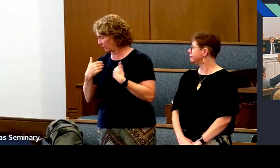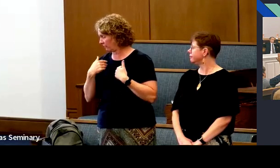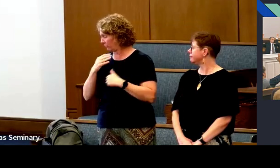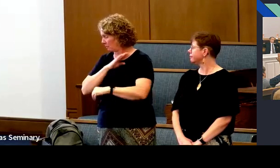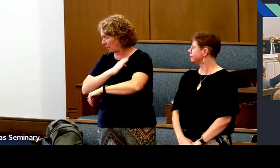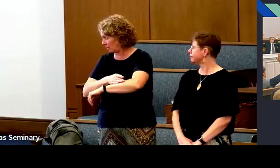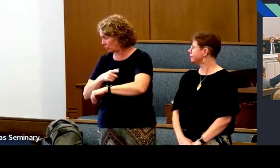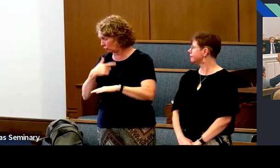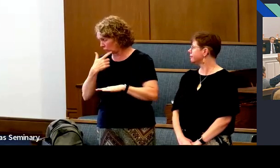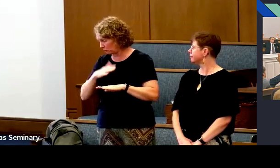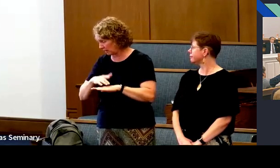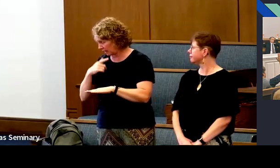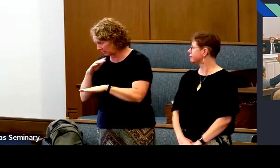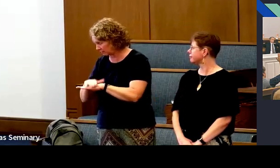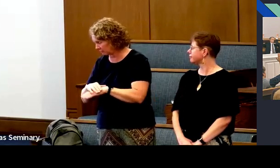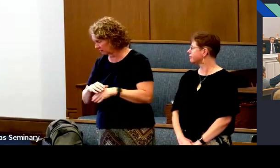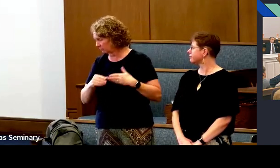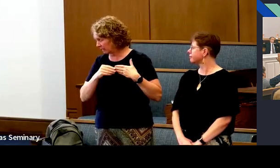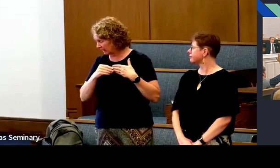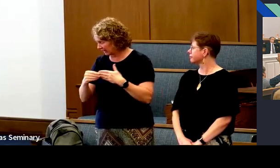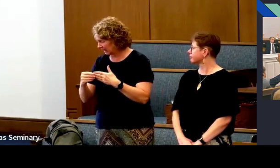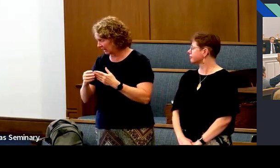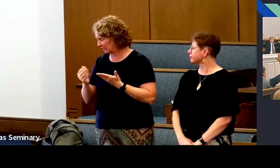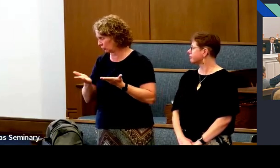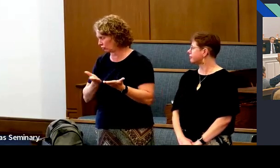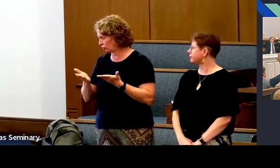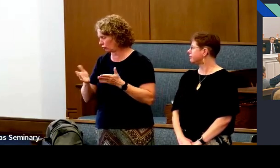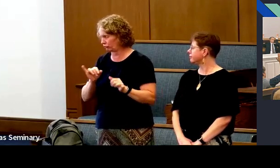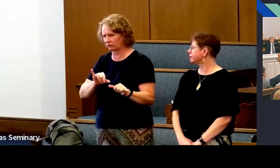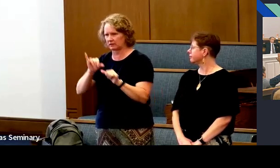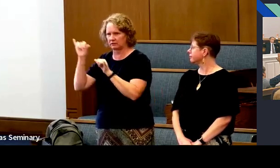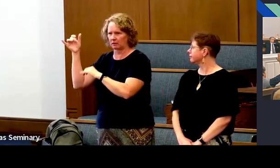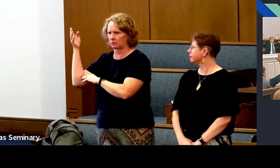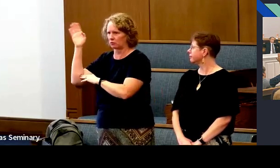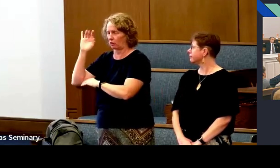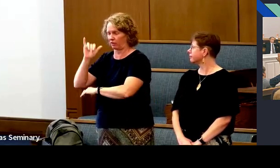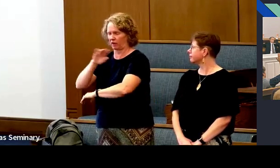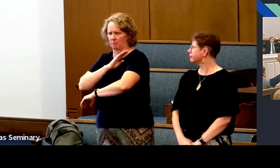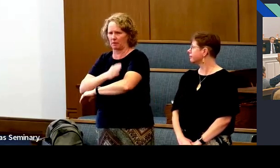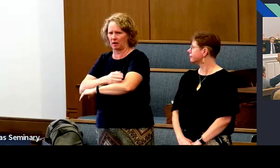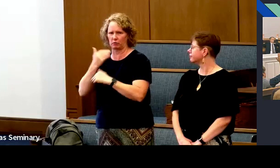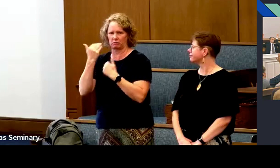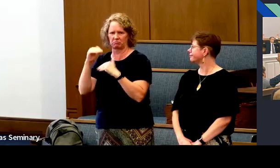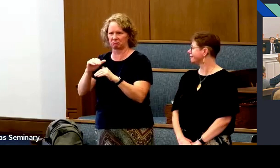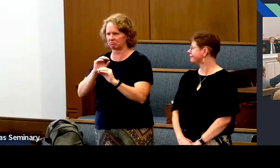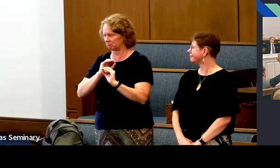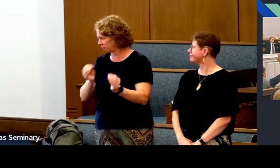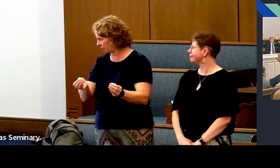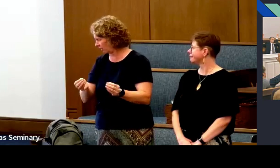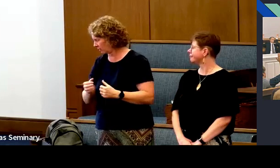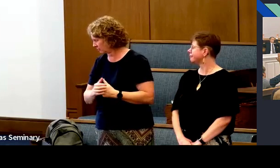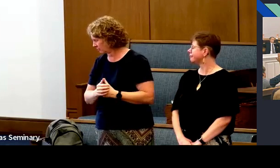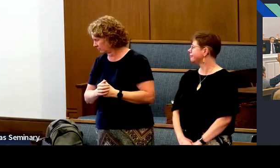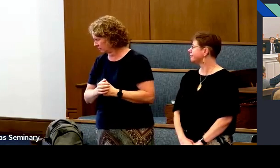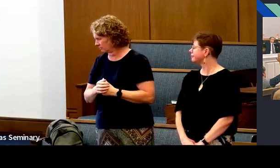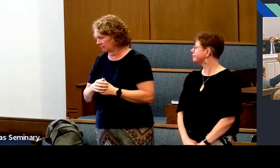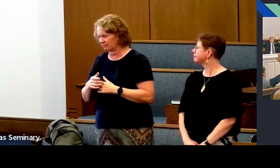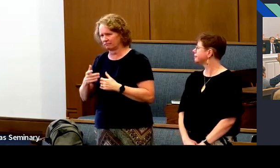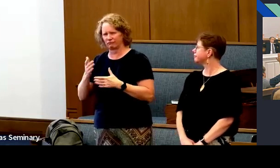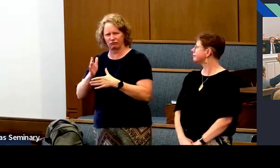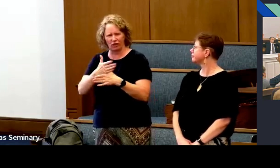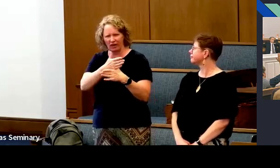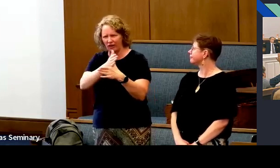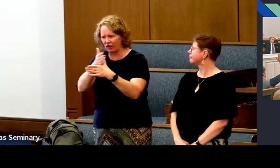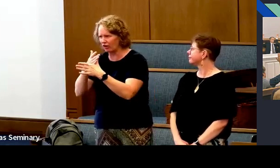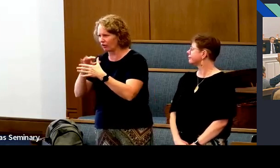We have the power to create life and give birth. We have the power to serve just like God. There's no limit to